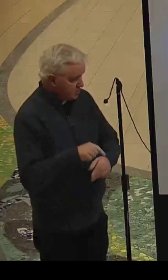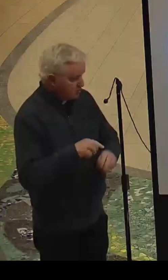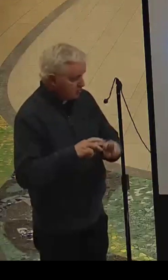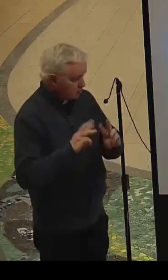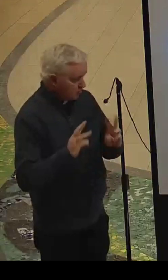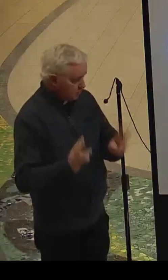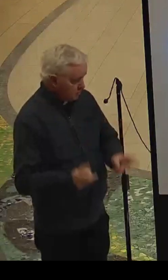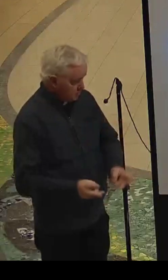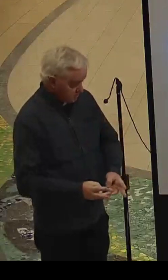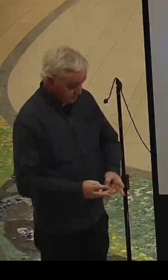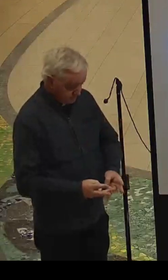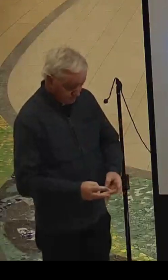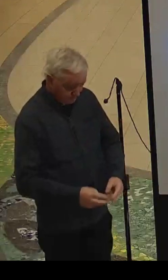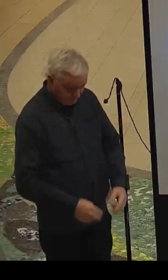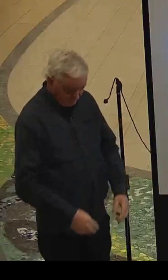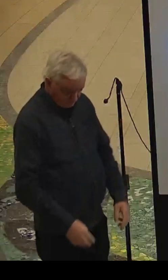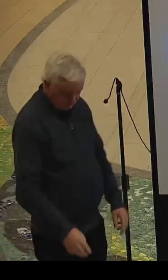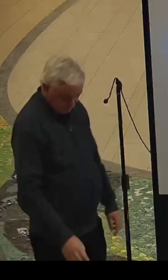the world.